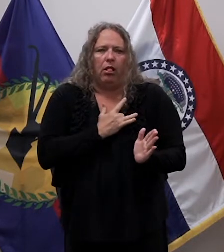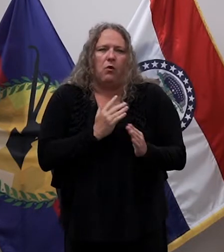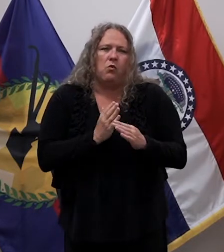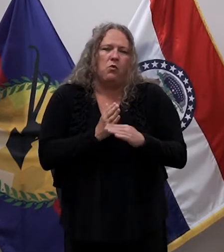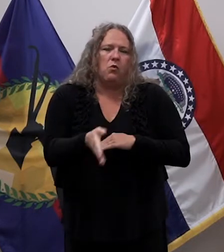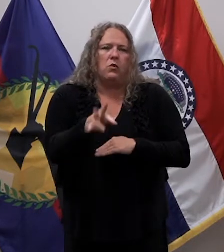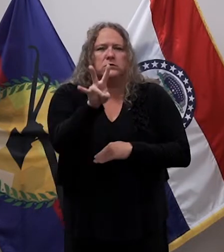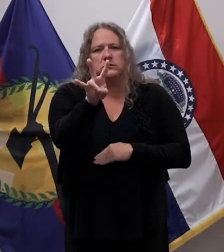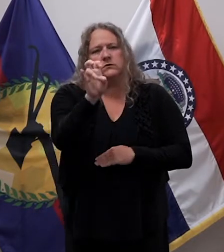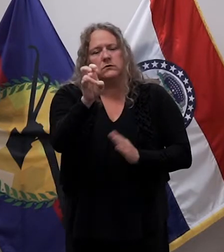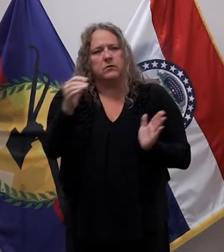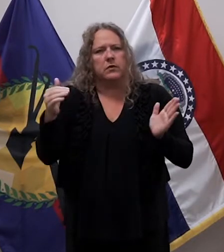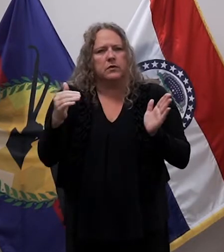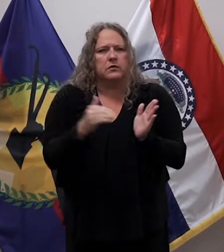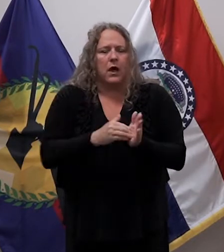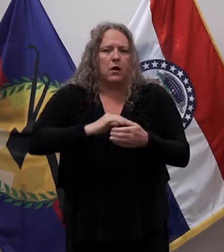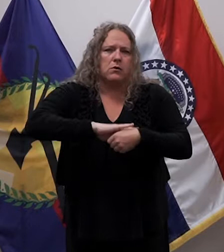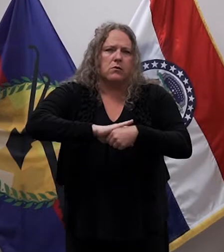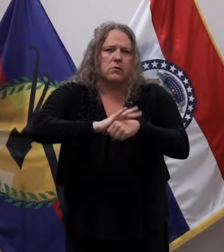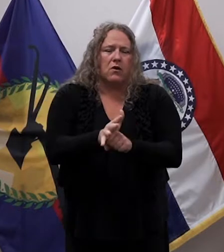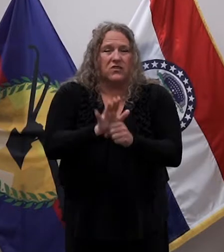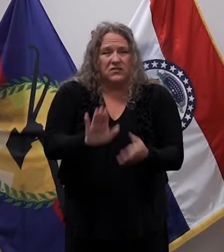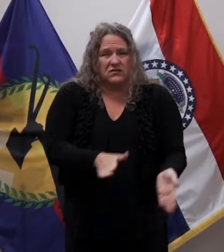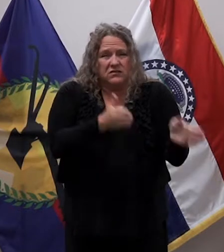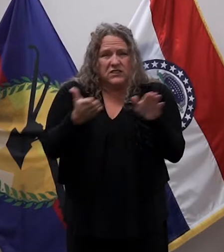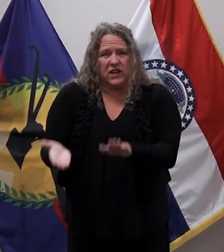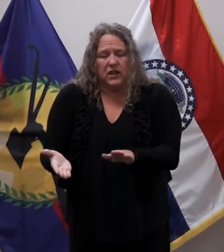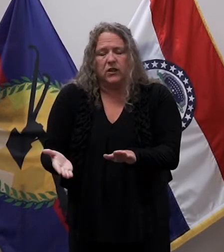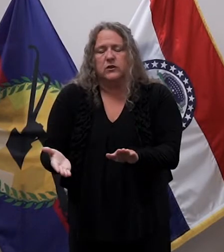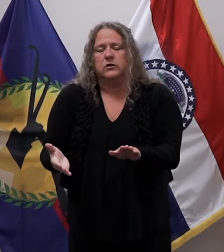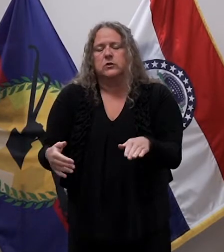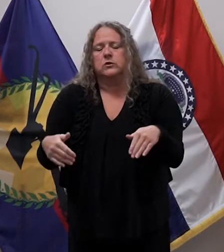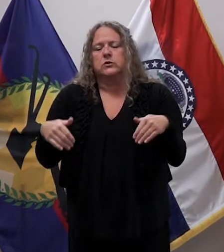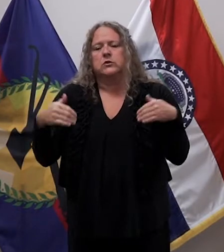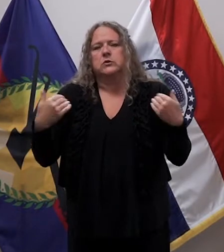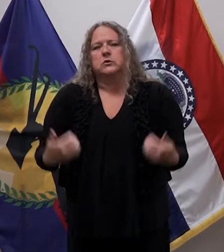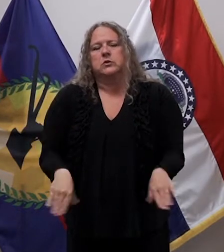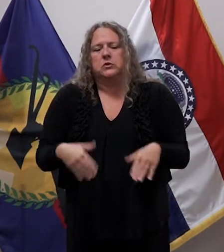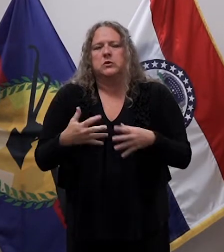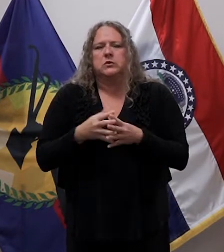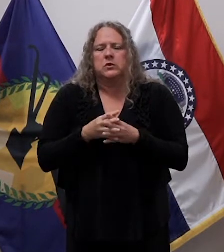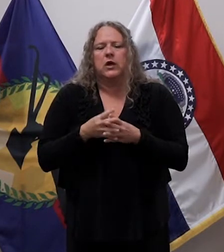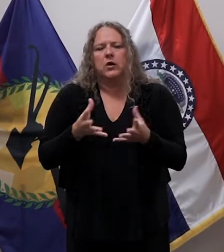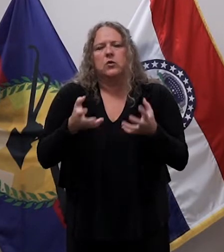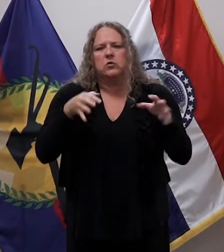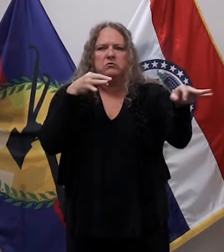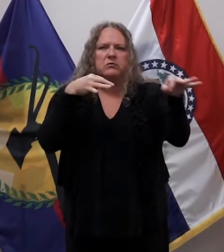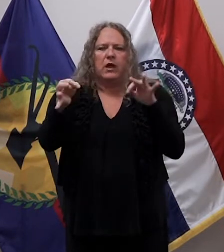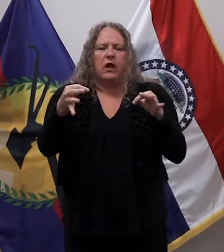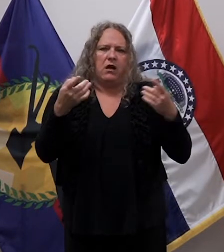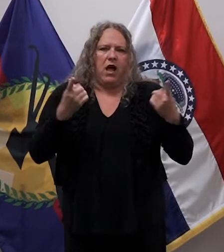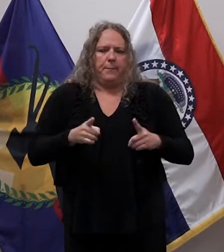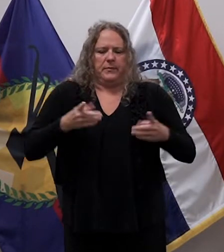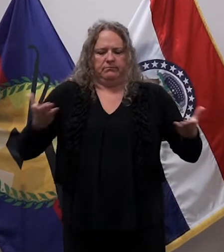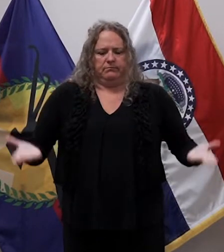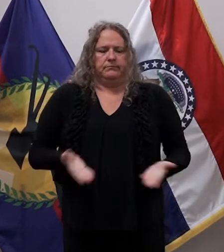700,000 COVID-19 deaths, I want to take a moment to talk about the toll the virus has taken on us locally.